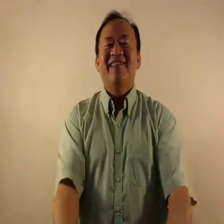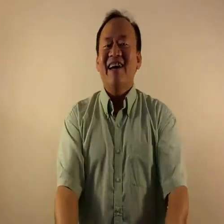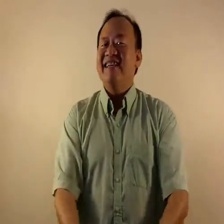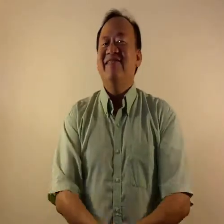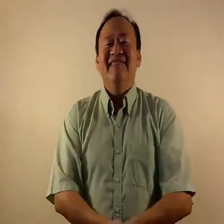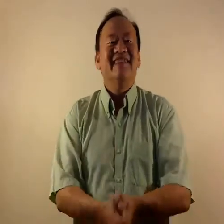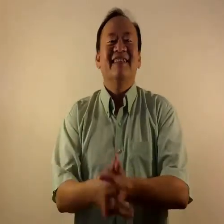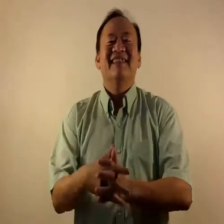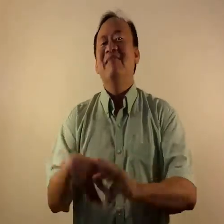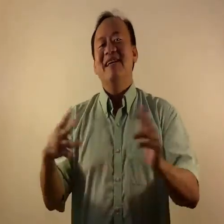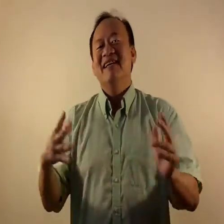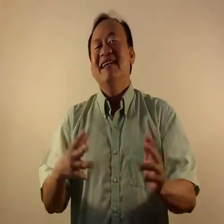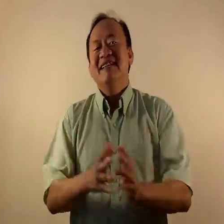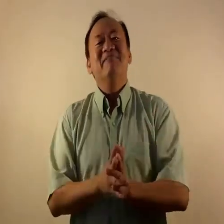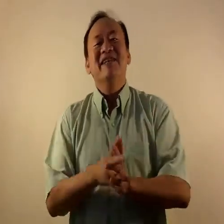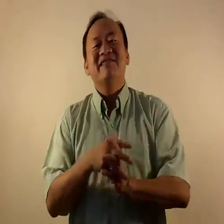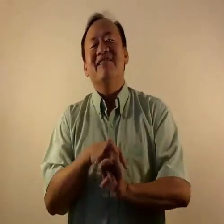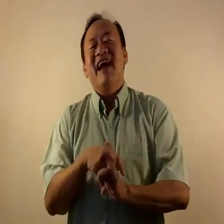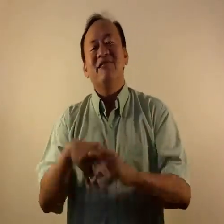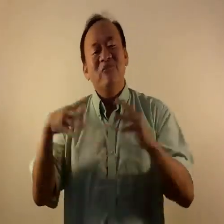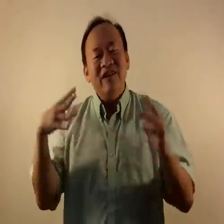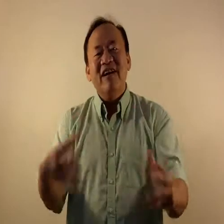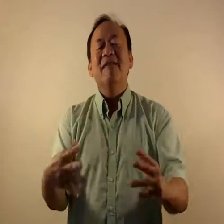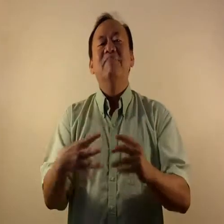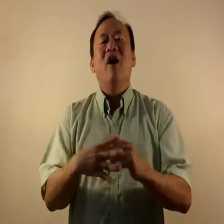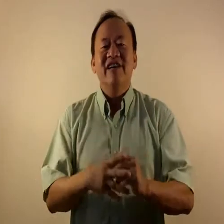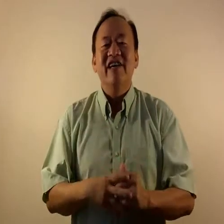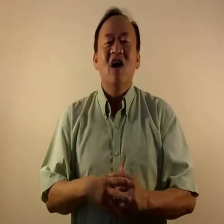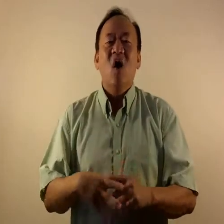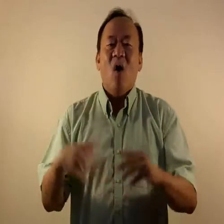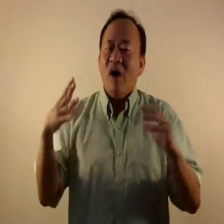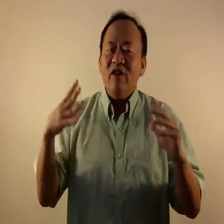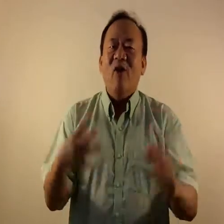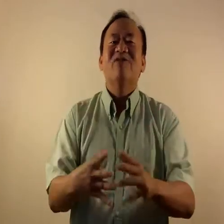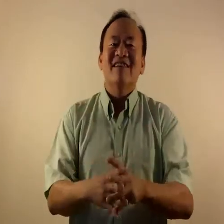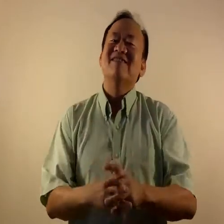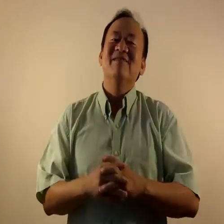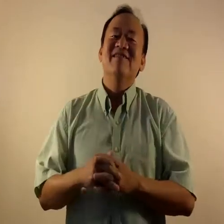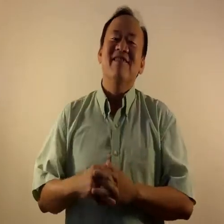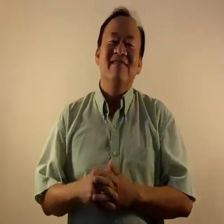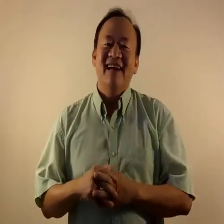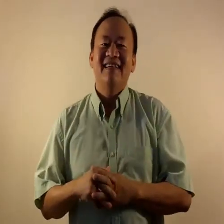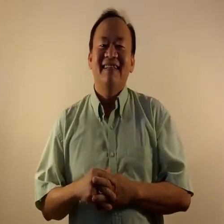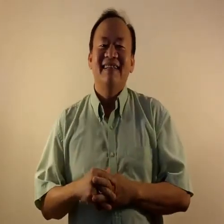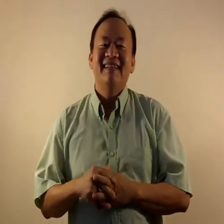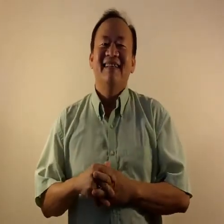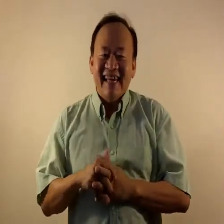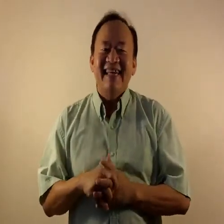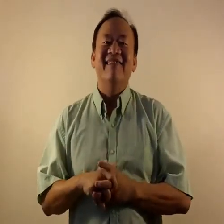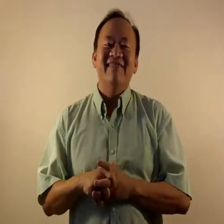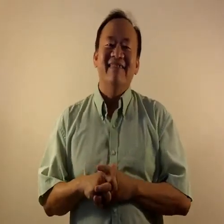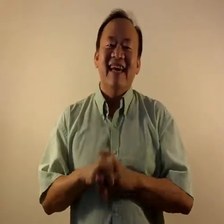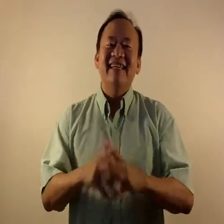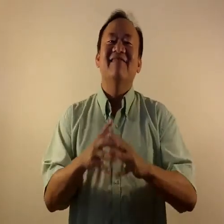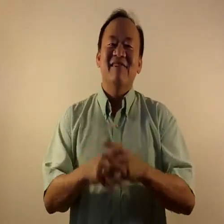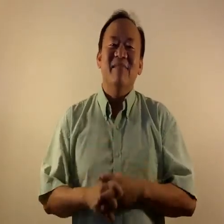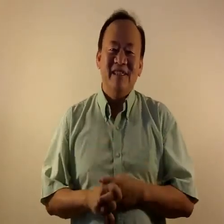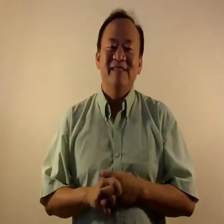excited for this coming semester as we're embarking on Old Testament survey. Thank you. Thank you so much.